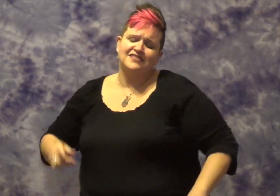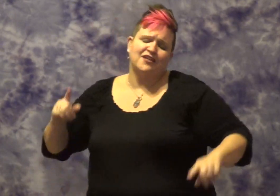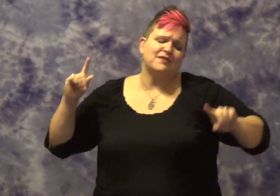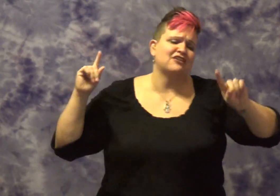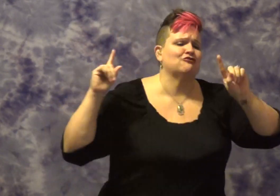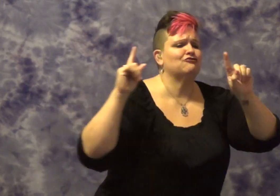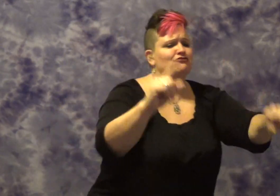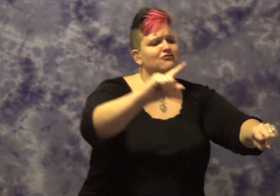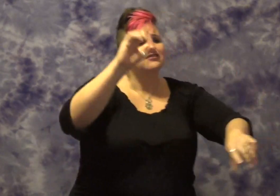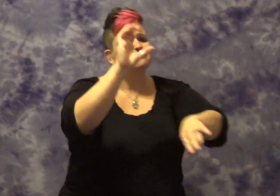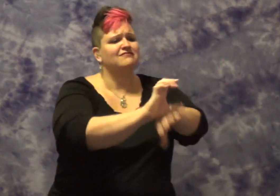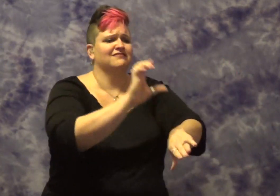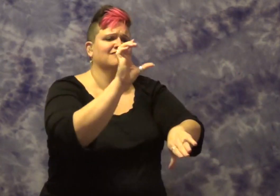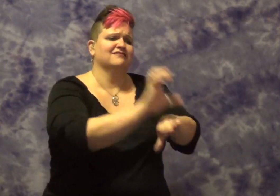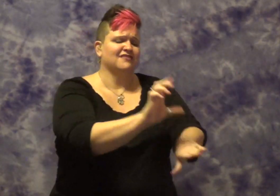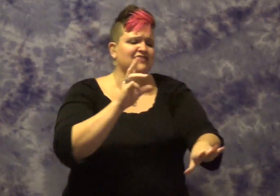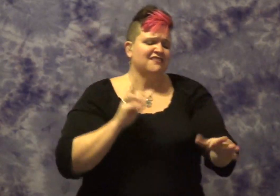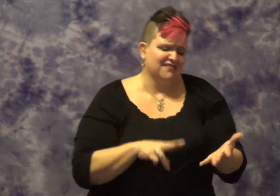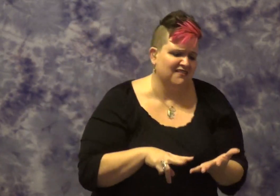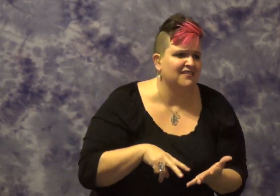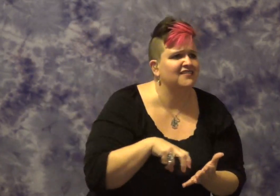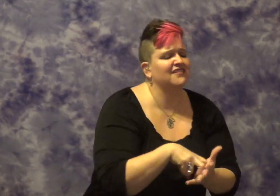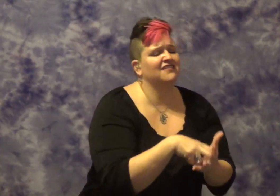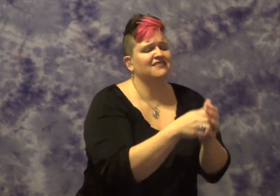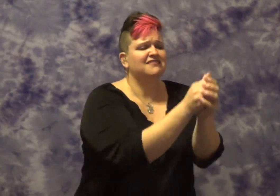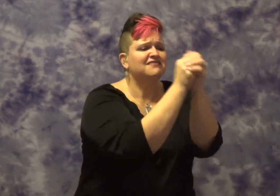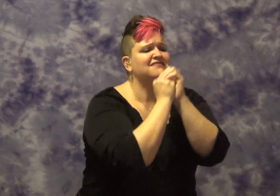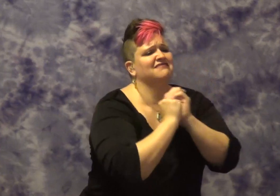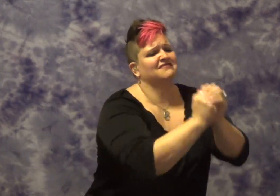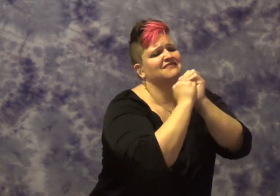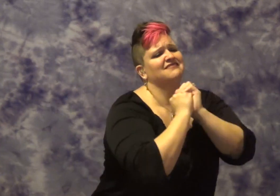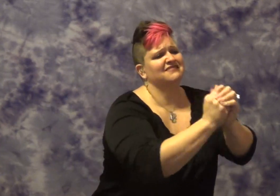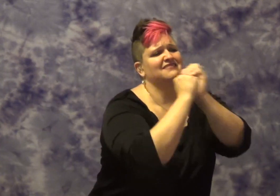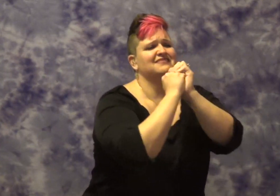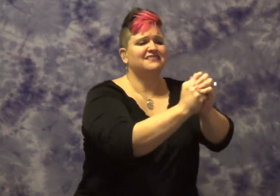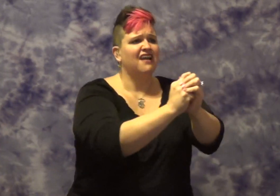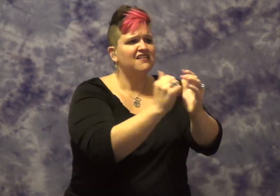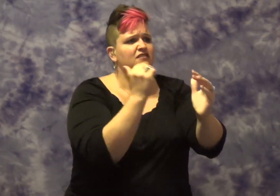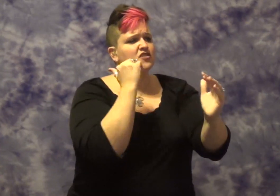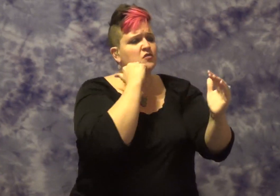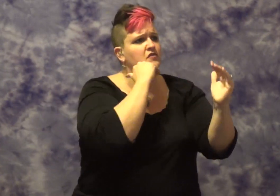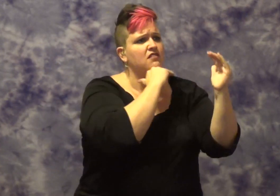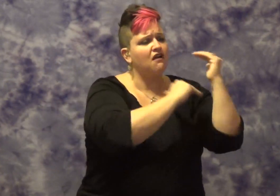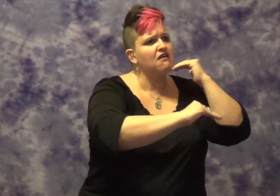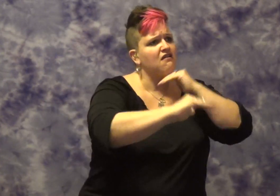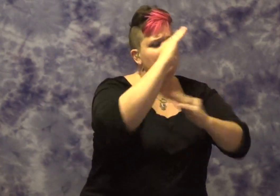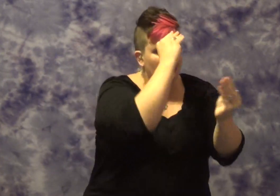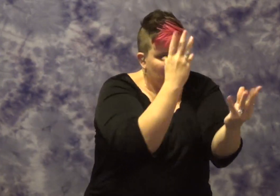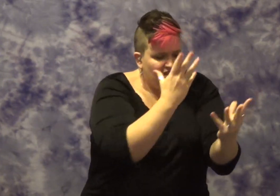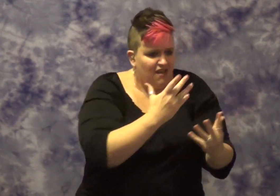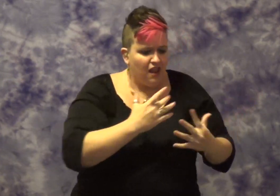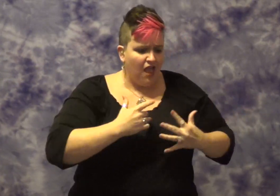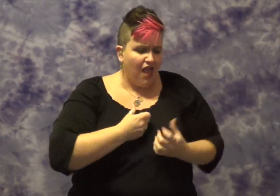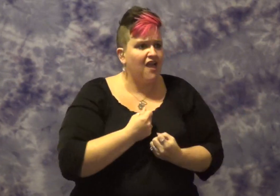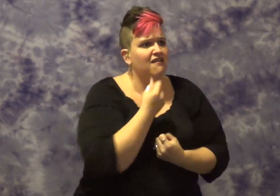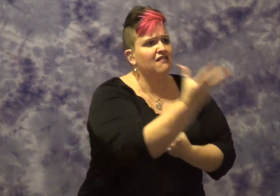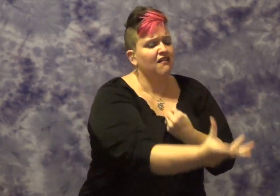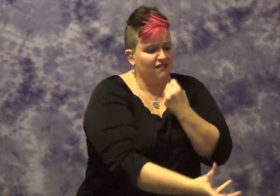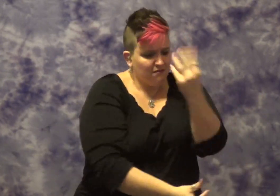Take me to church, I'll worship like a dog at the shrine of your life I'll tell you my sins and you can